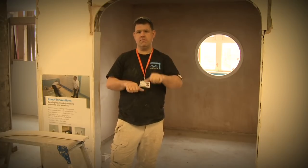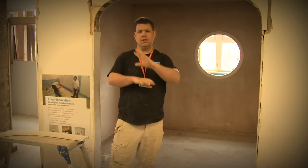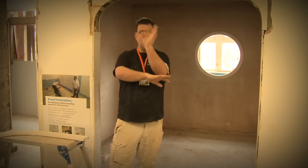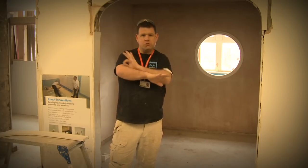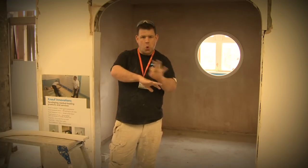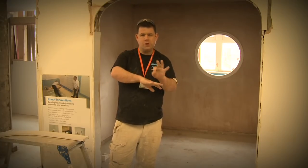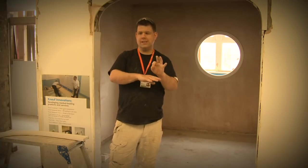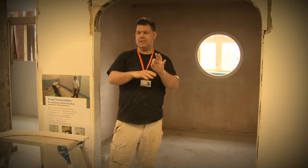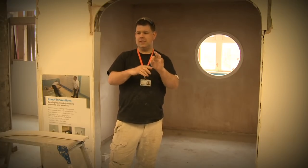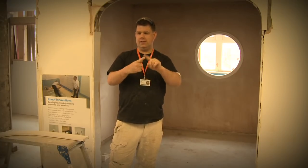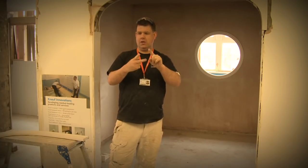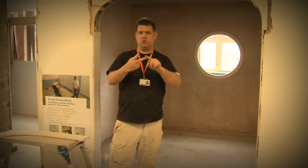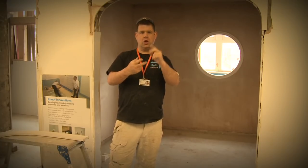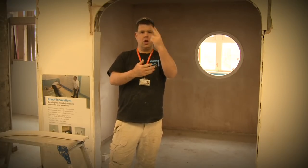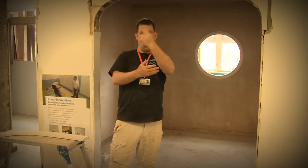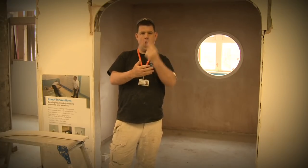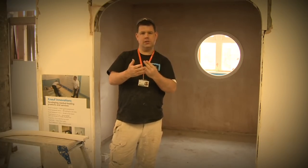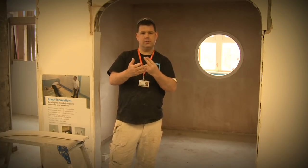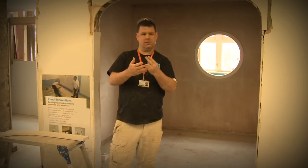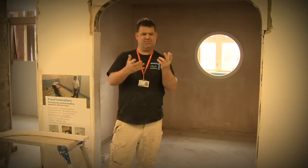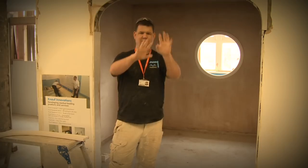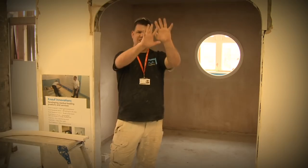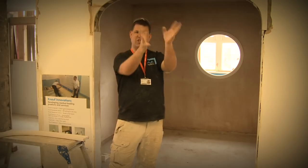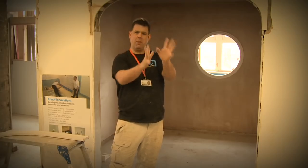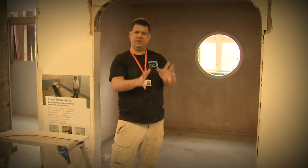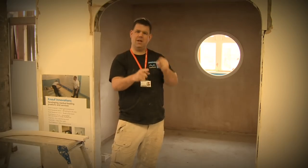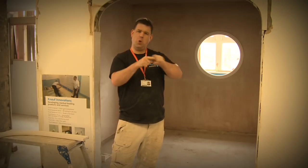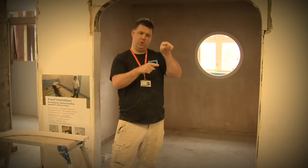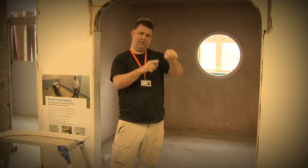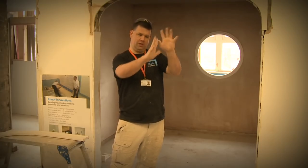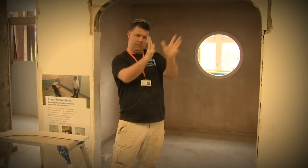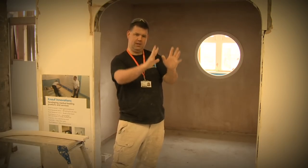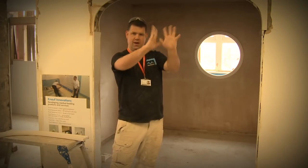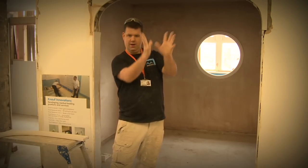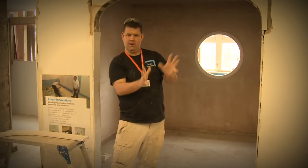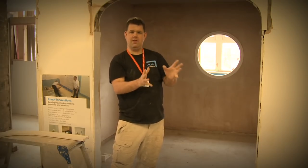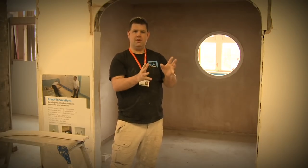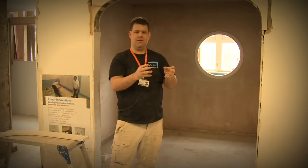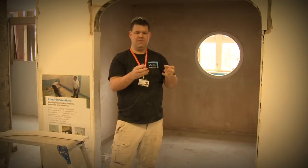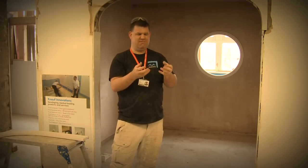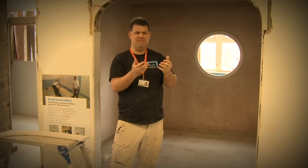At school I'd done technical drawing, art and sculpture and in that I used to work with plaster of Paris.